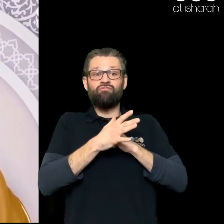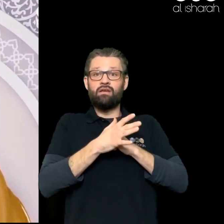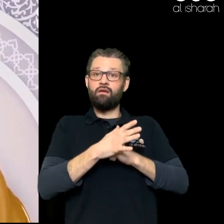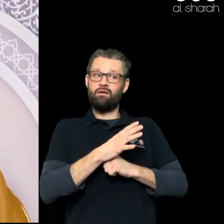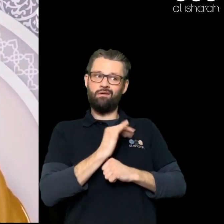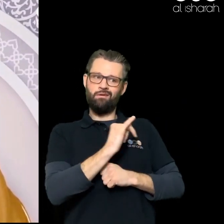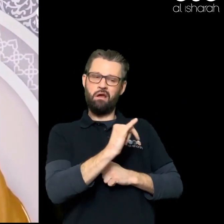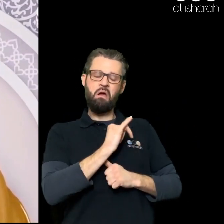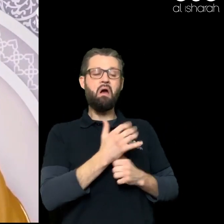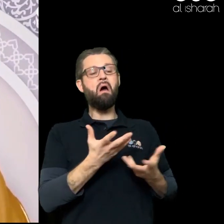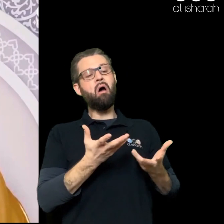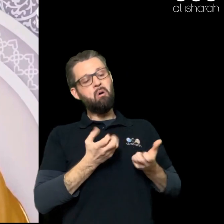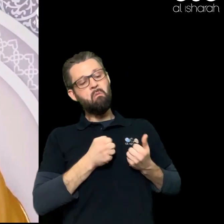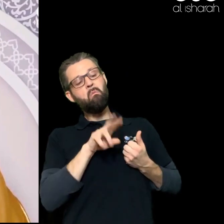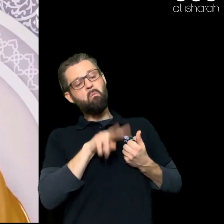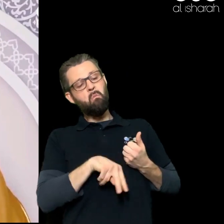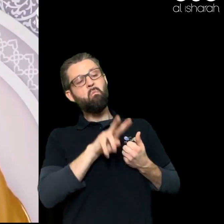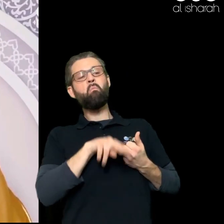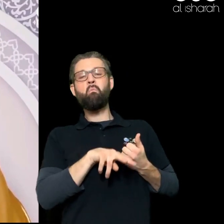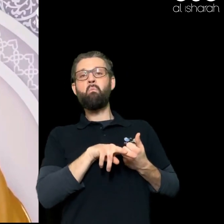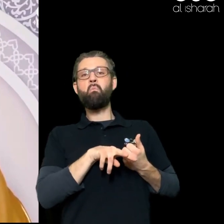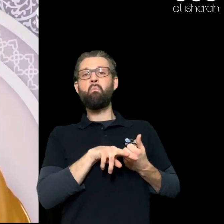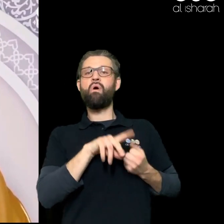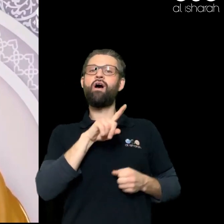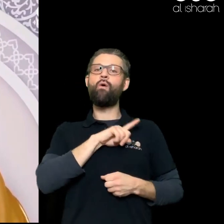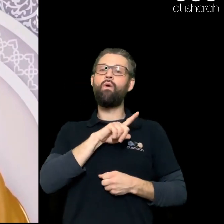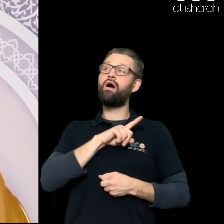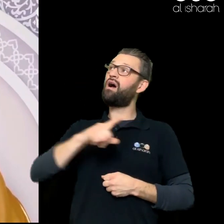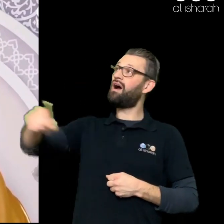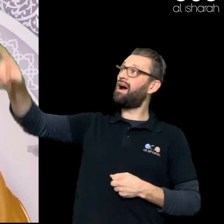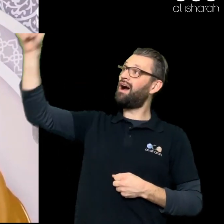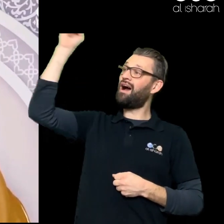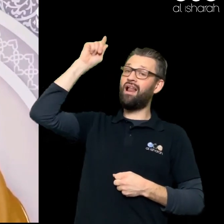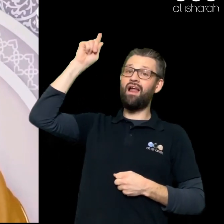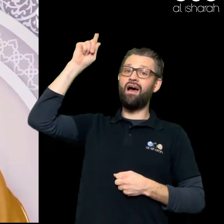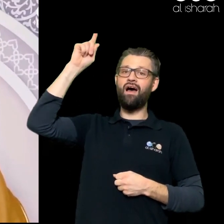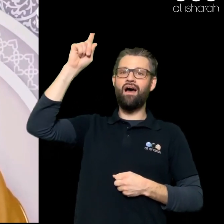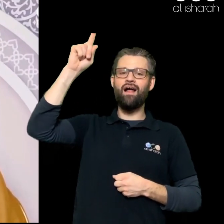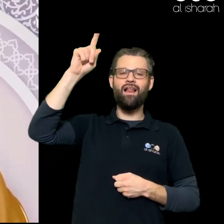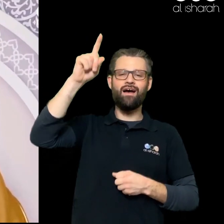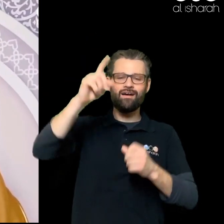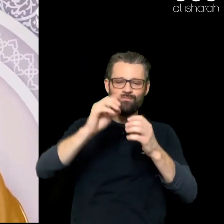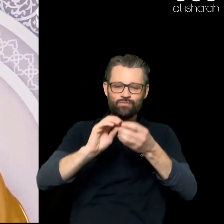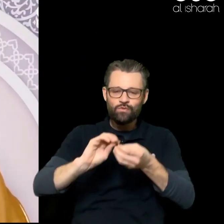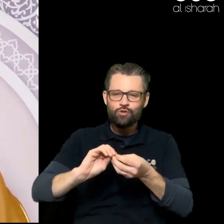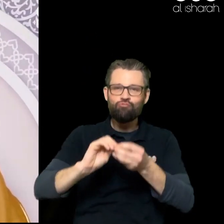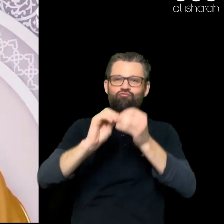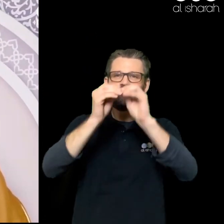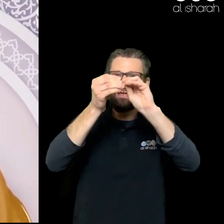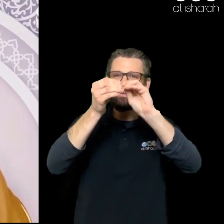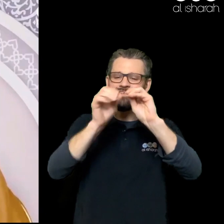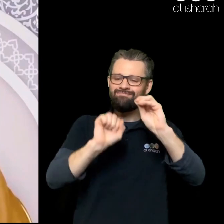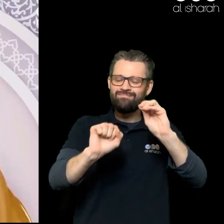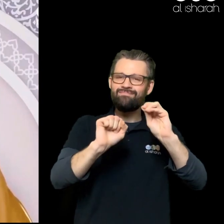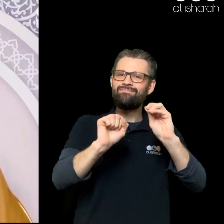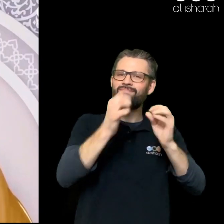Allah Has kept Every person Such That they like Different types Of people And this is why Nobody should think